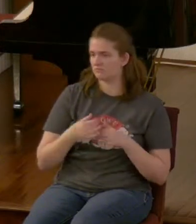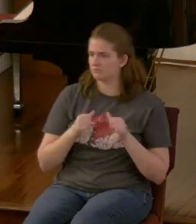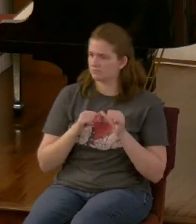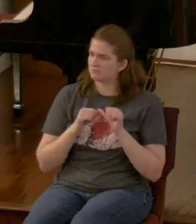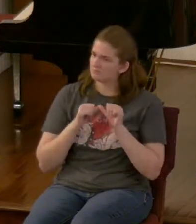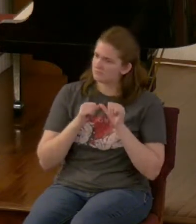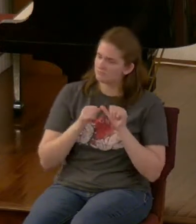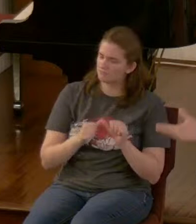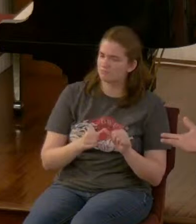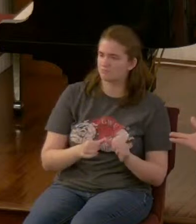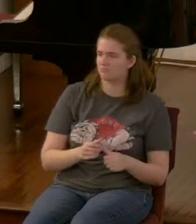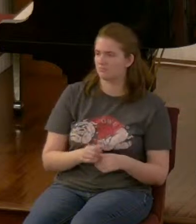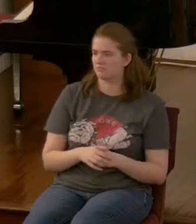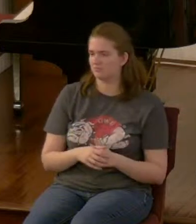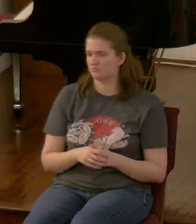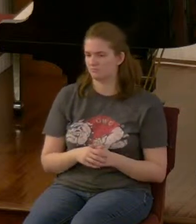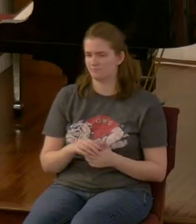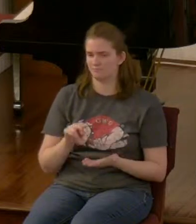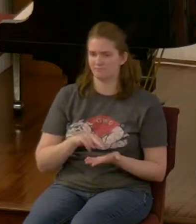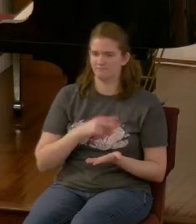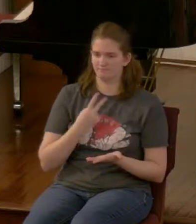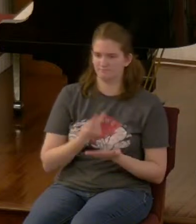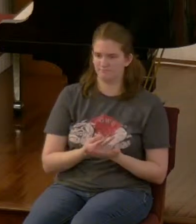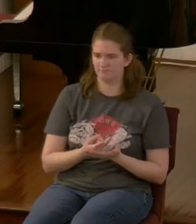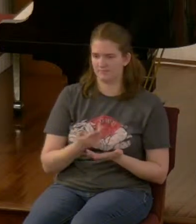going it's just going to drop over dead